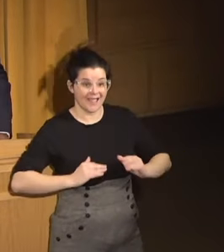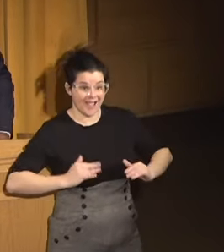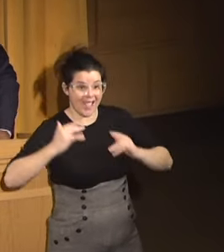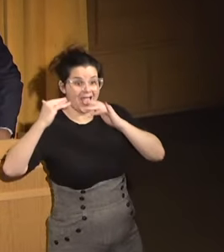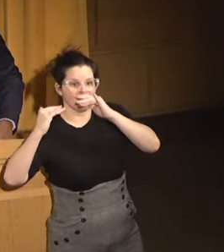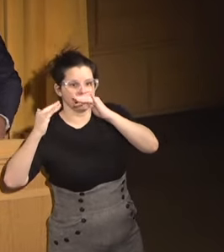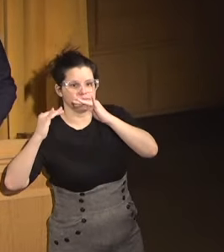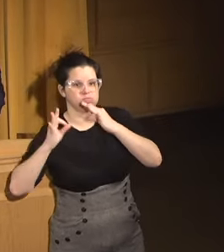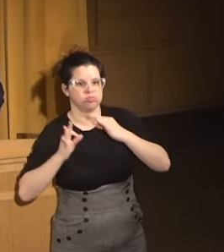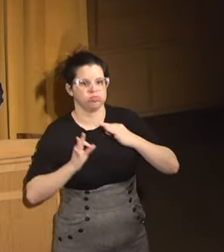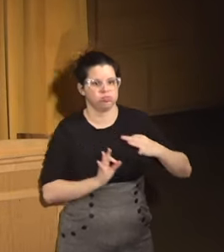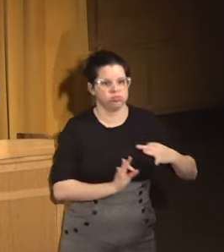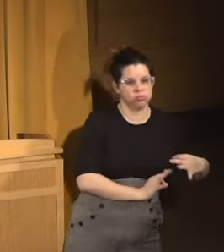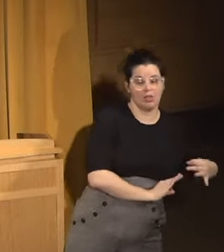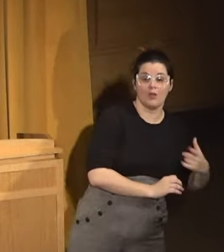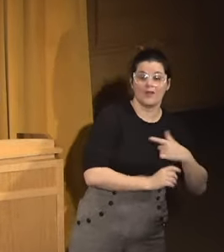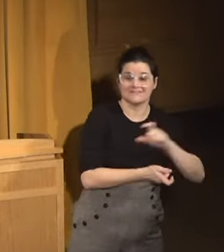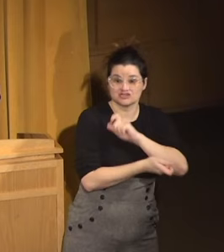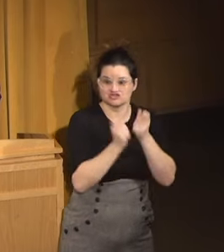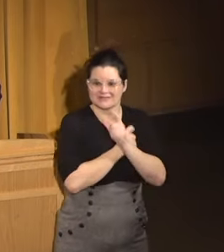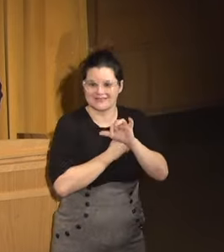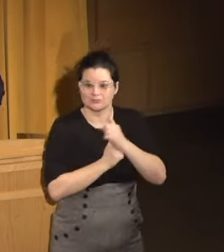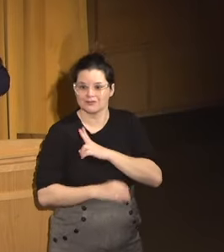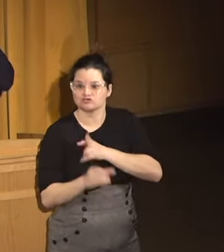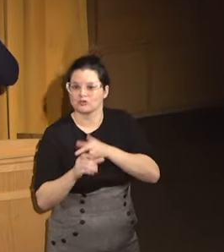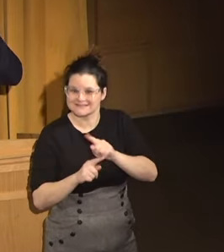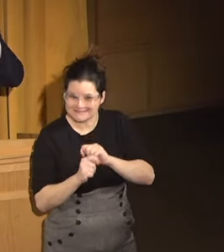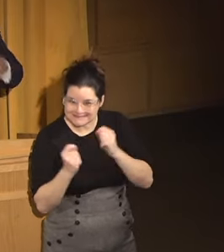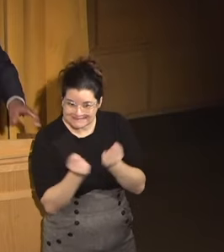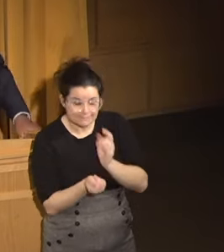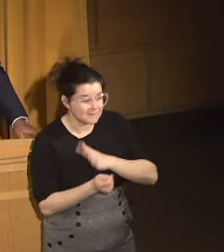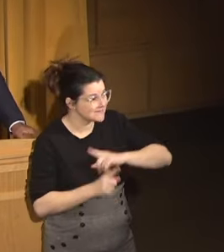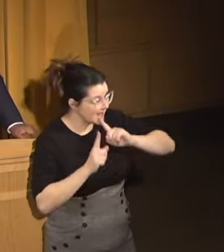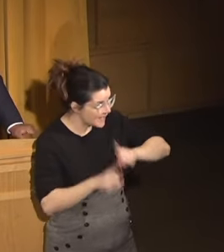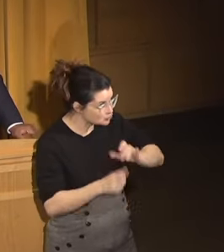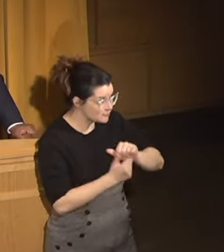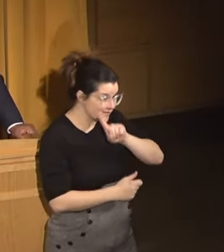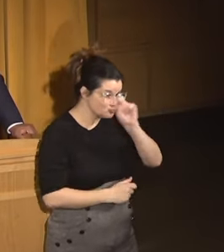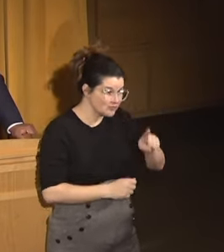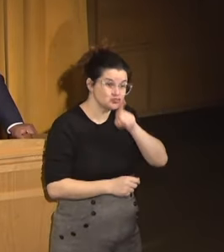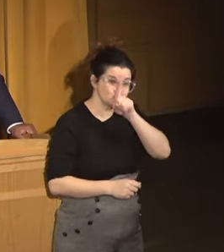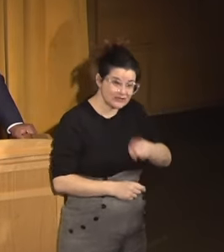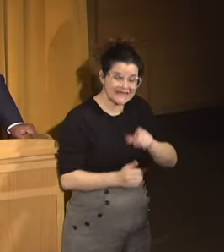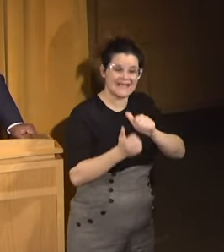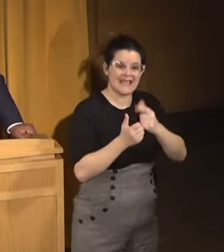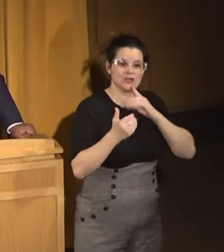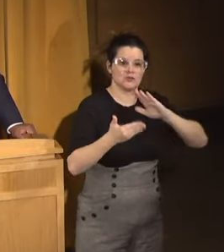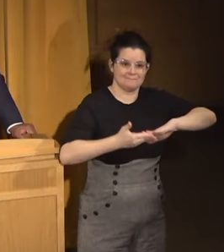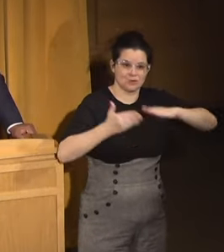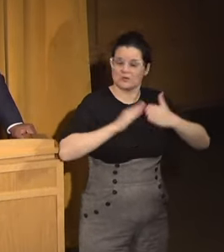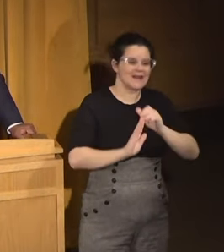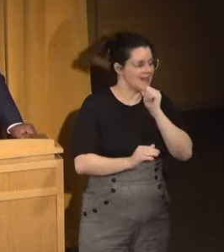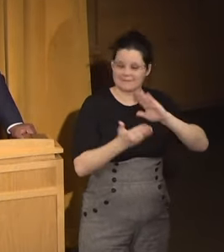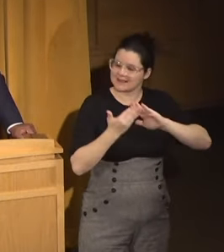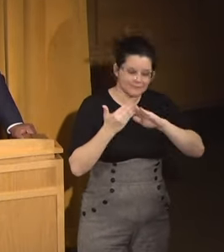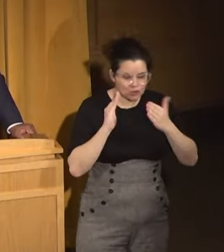we've got to change that. And that's why I joined this team. Because I think the answer to that question really is community, not